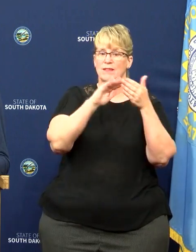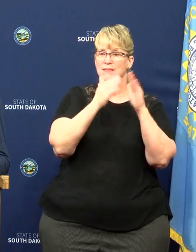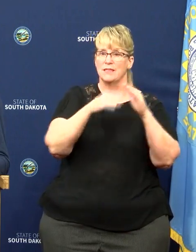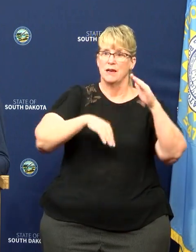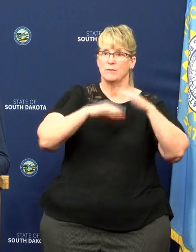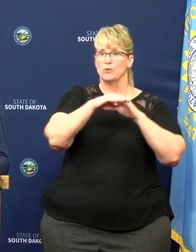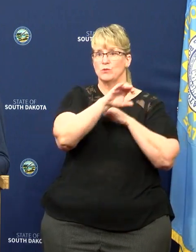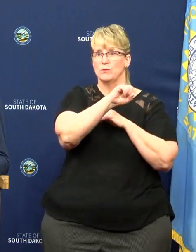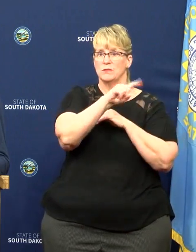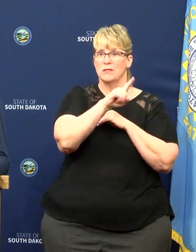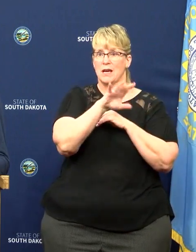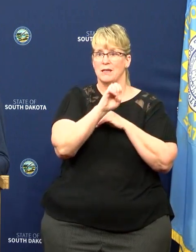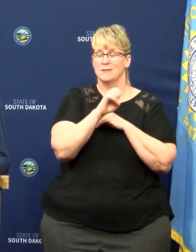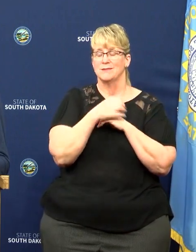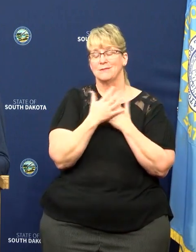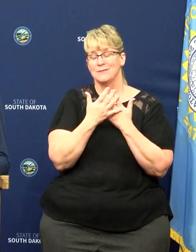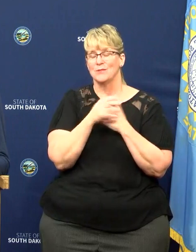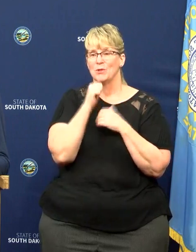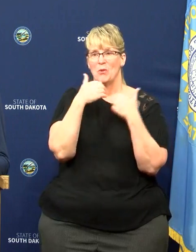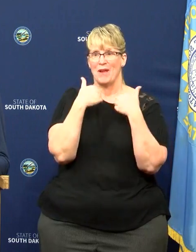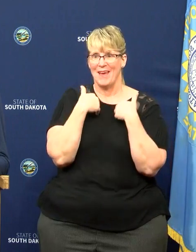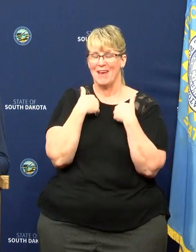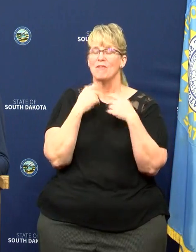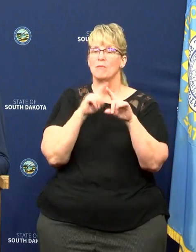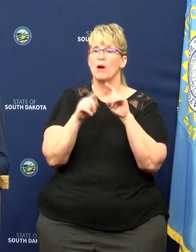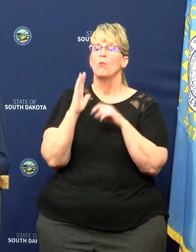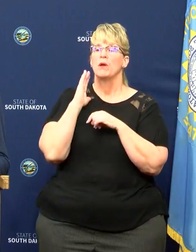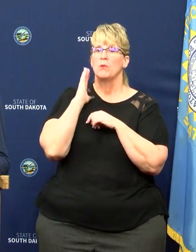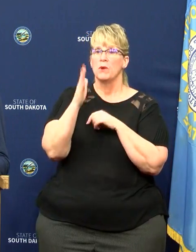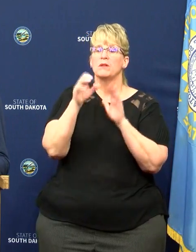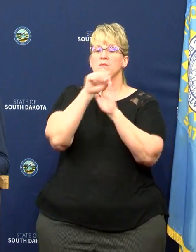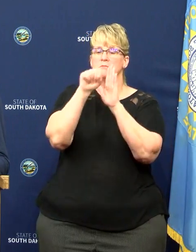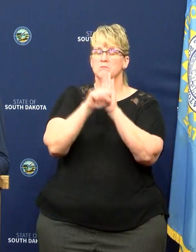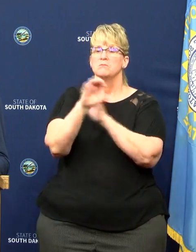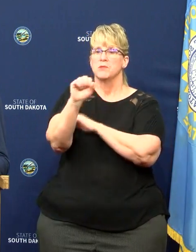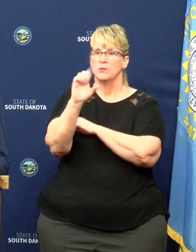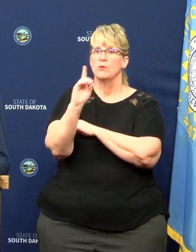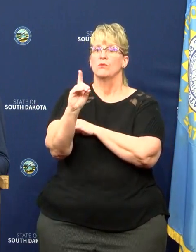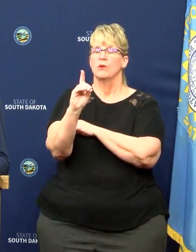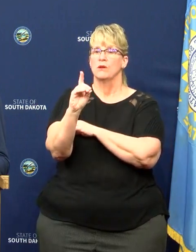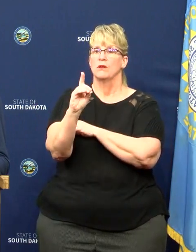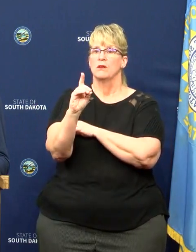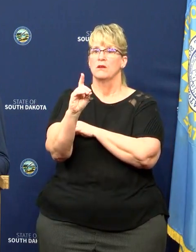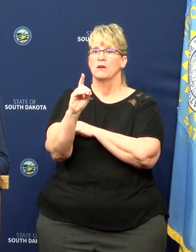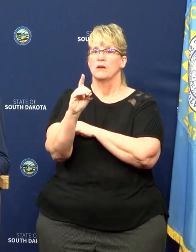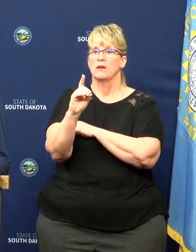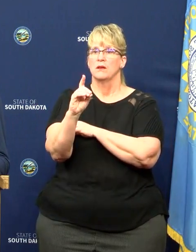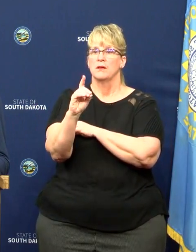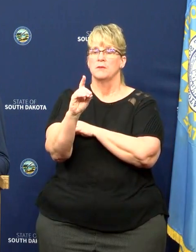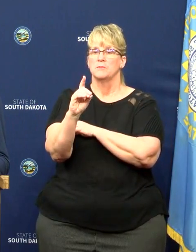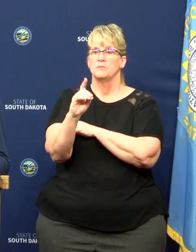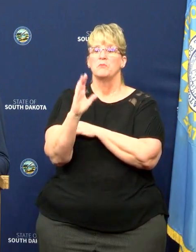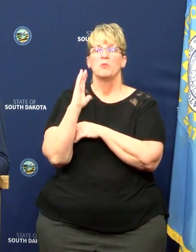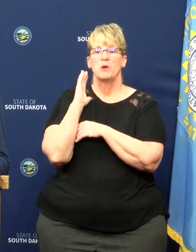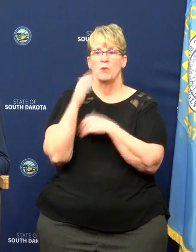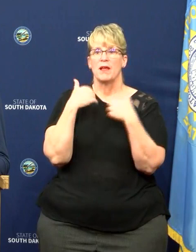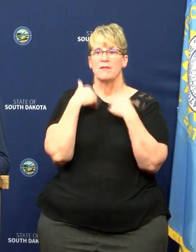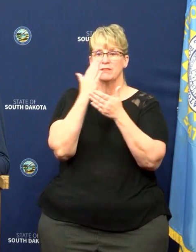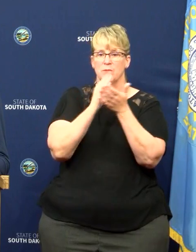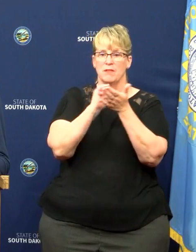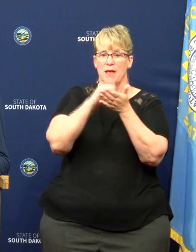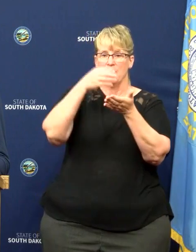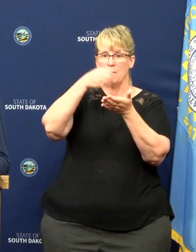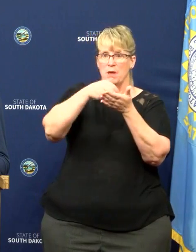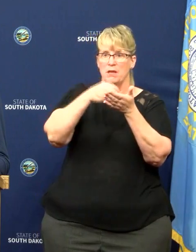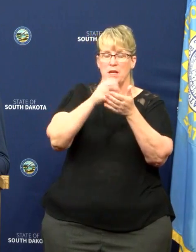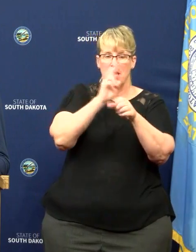size, of which we don't have any. But we will be, in the state of South Dakota, taking some of those funds